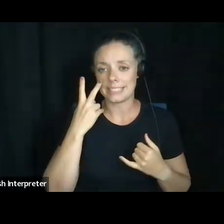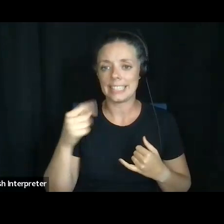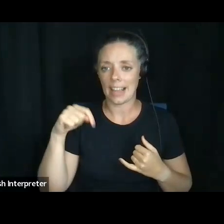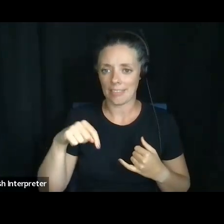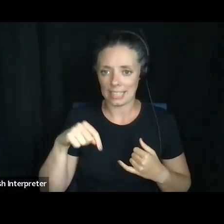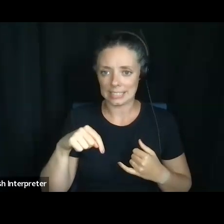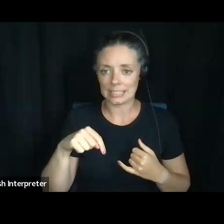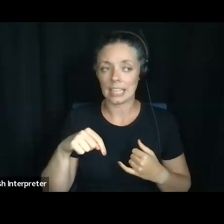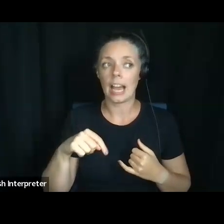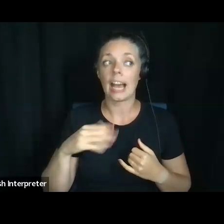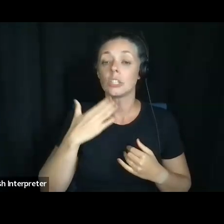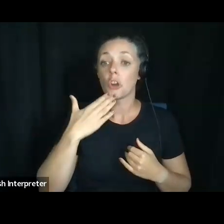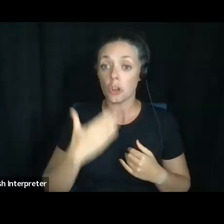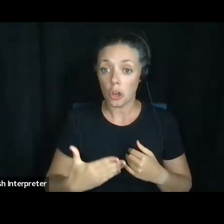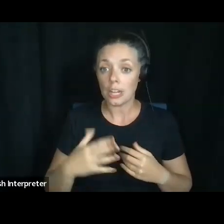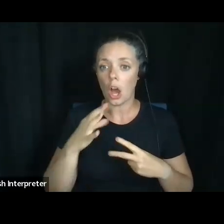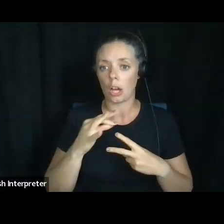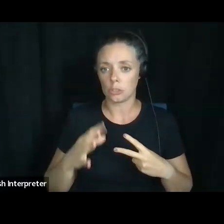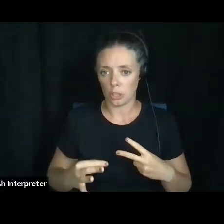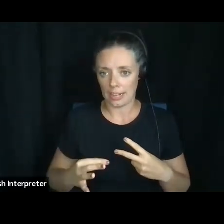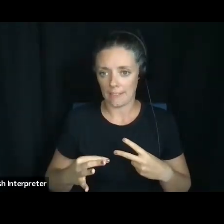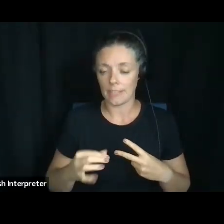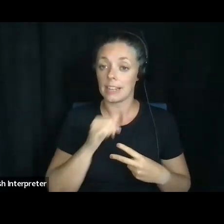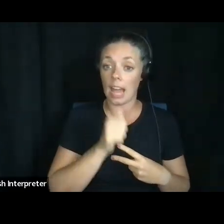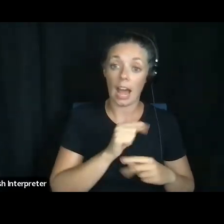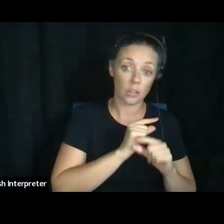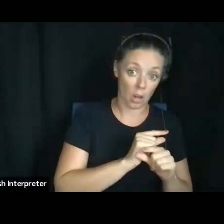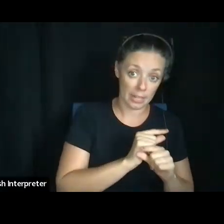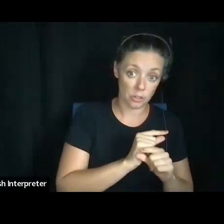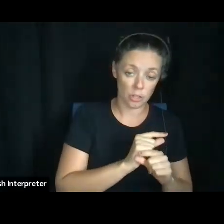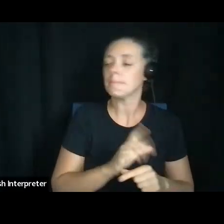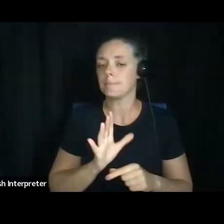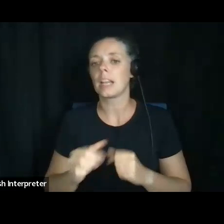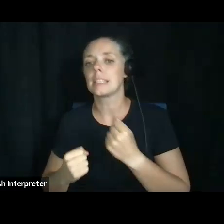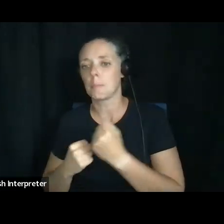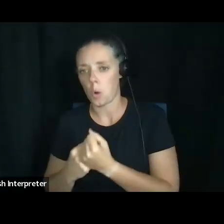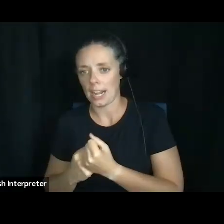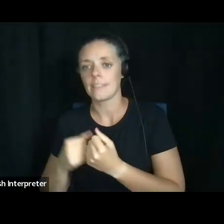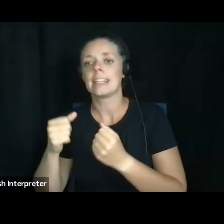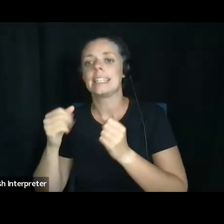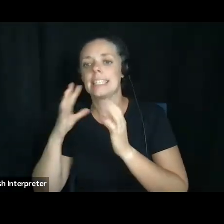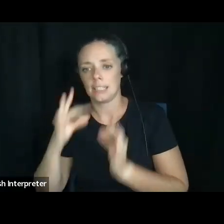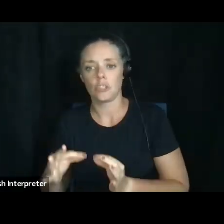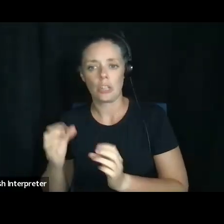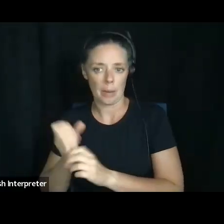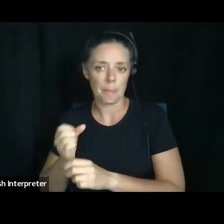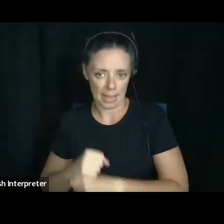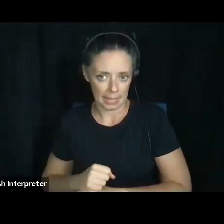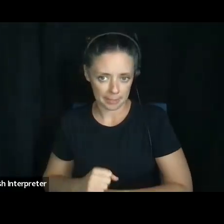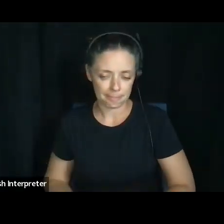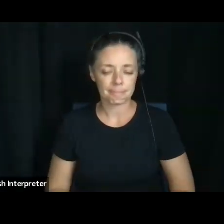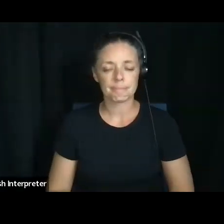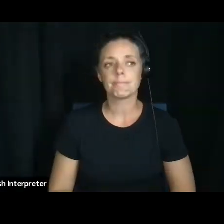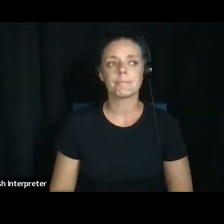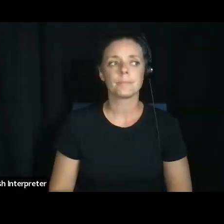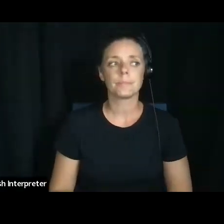as a good alternative to guardianship. And so some of the people that